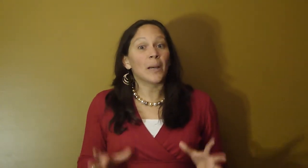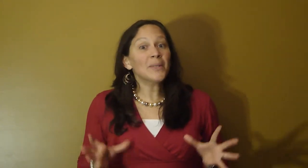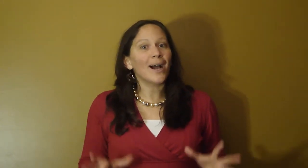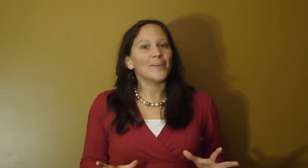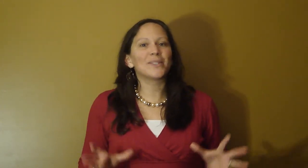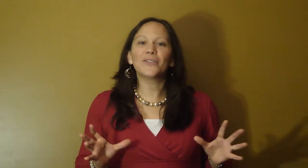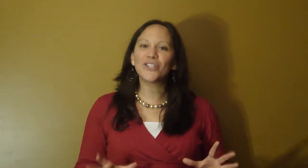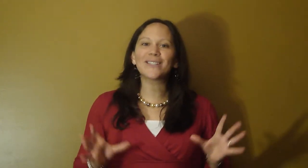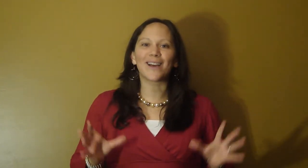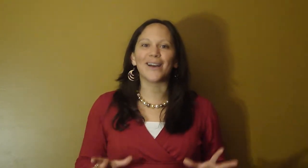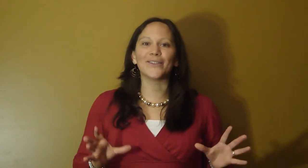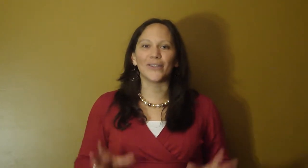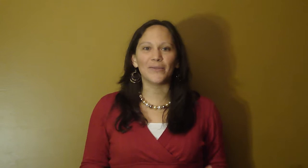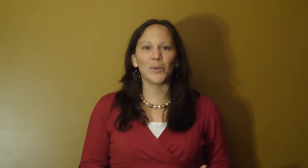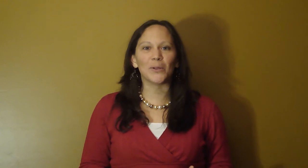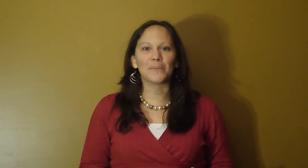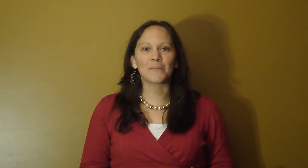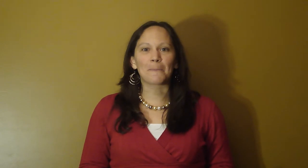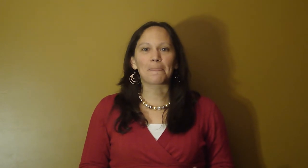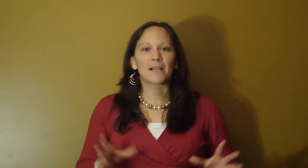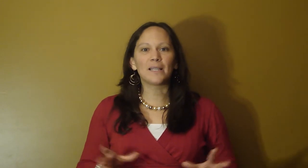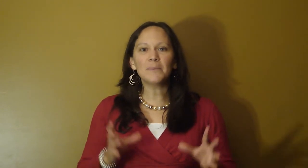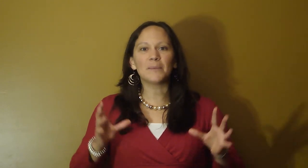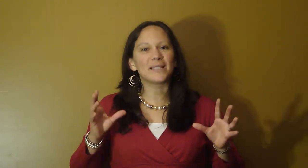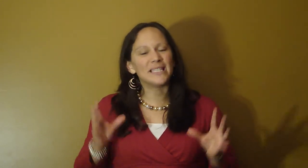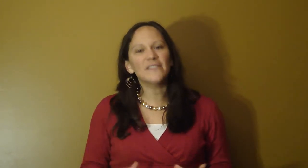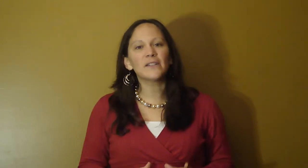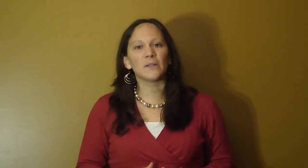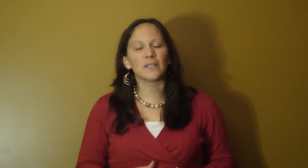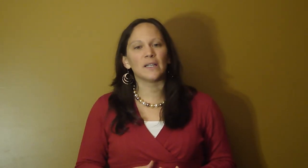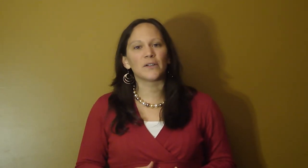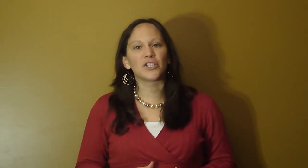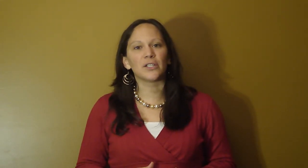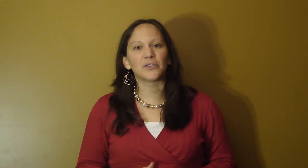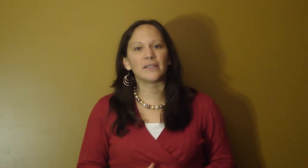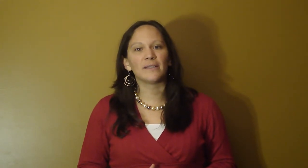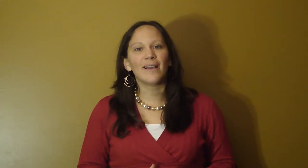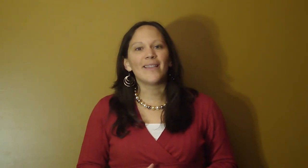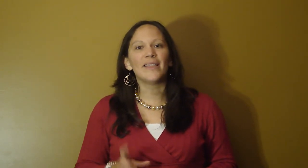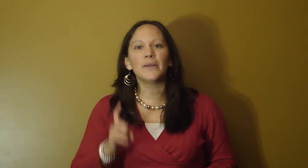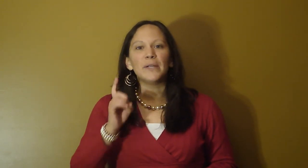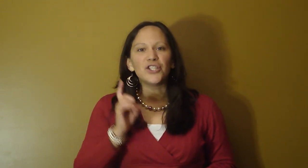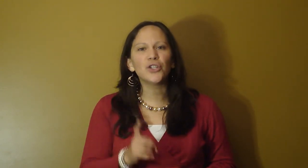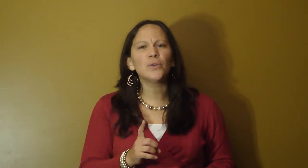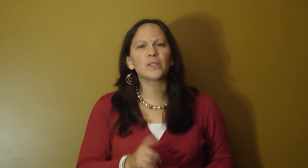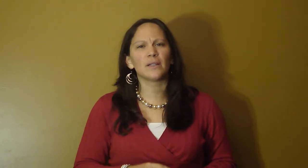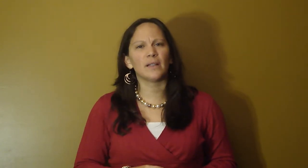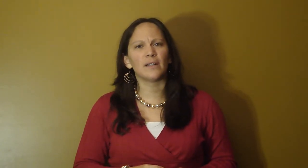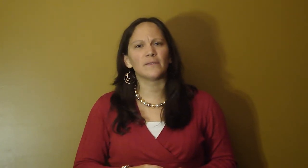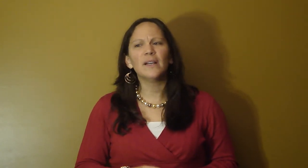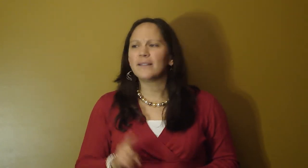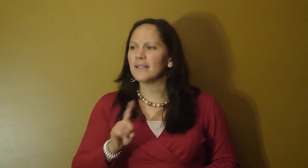sometimes they're just unlovable. Sometimes it's difficult to love our children. Then we choose to love. See,